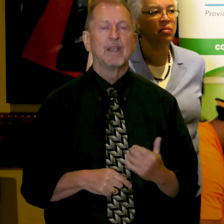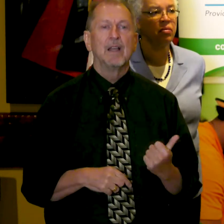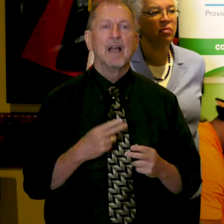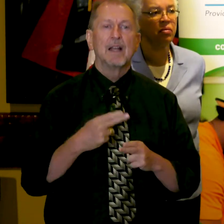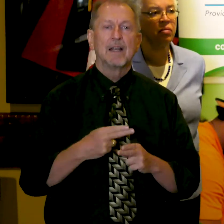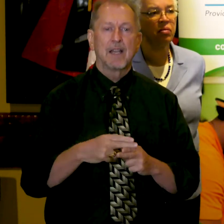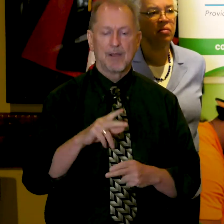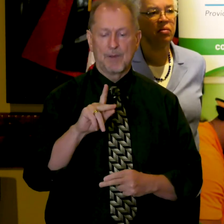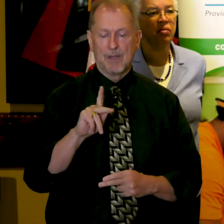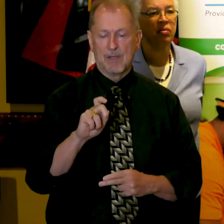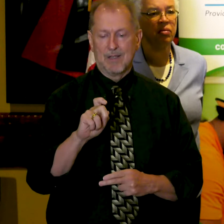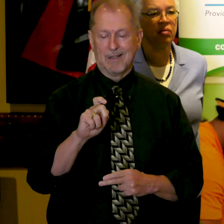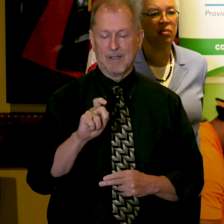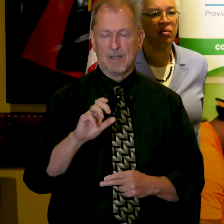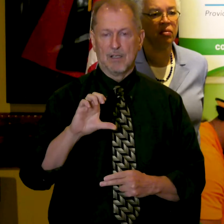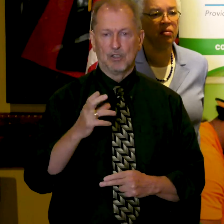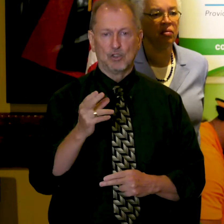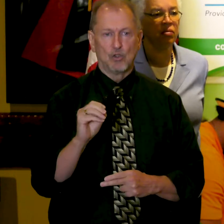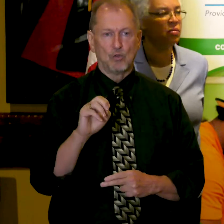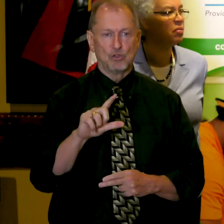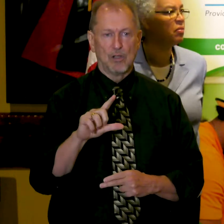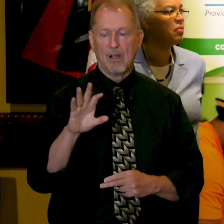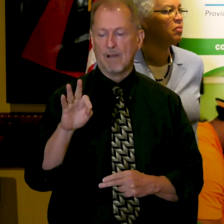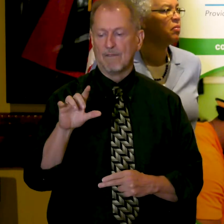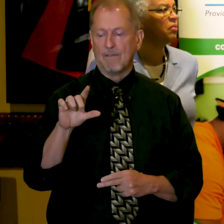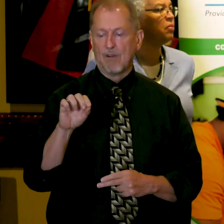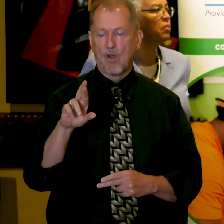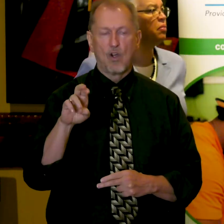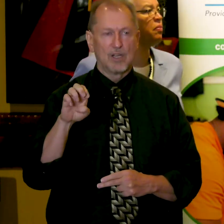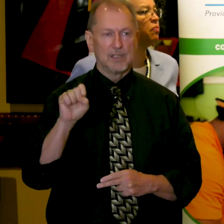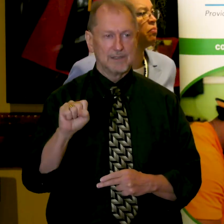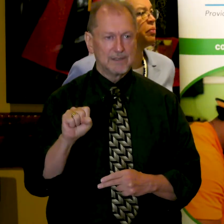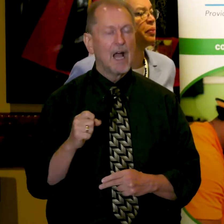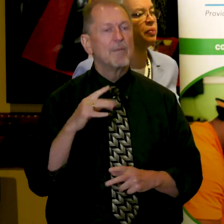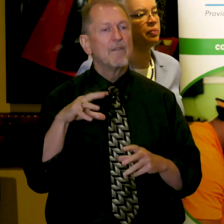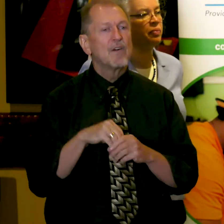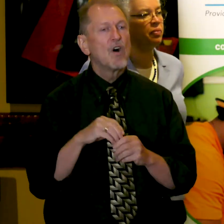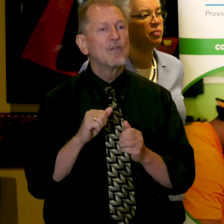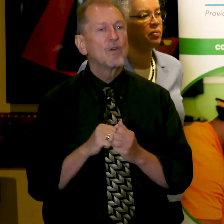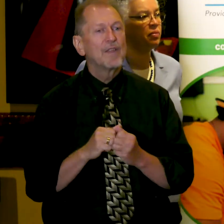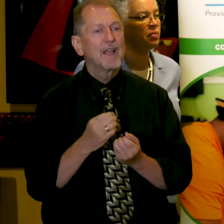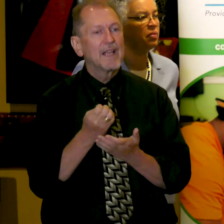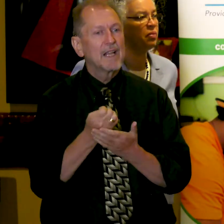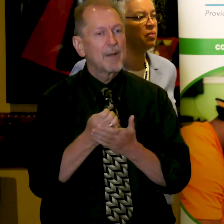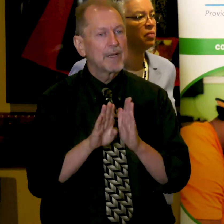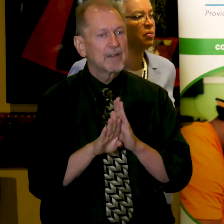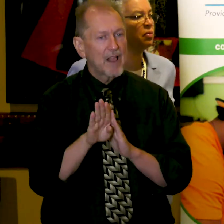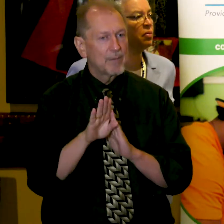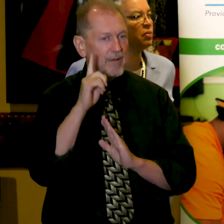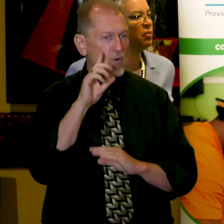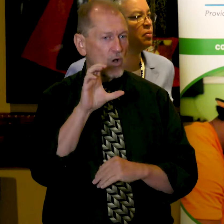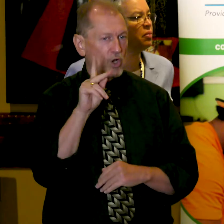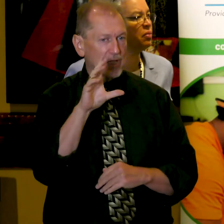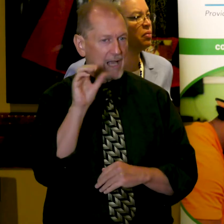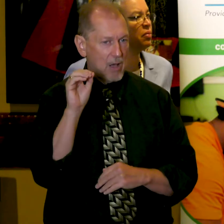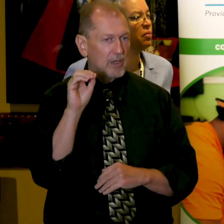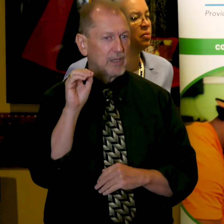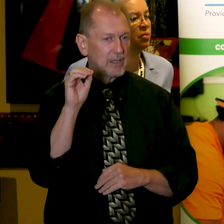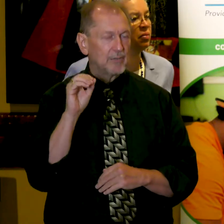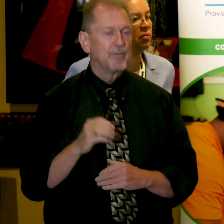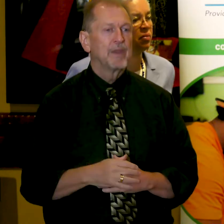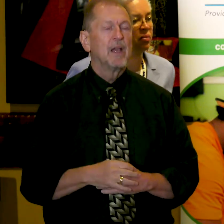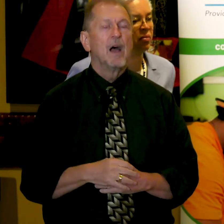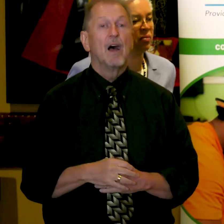Flores, and I'm the Bureau Chief of the County's Bureau of Economic Development. And I'd like to start off by just saying a few things. First and foremost,